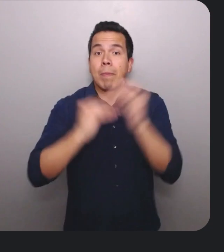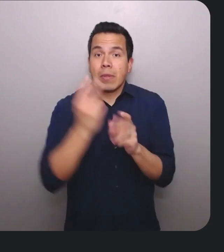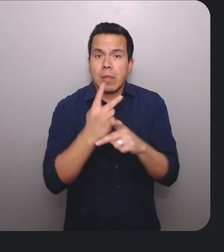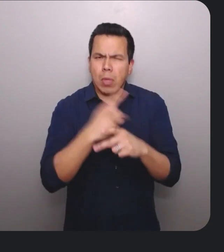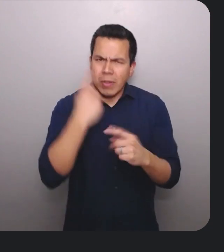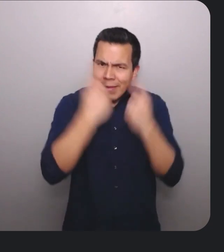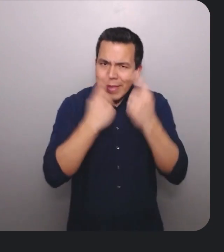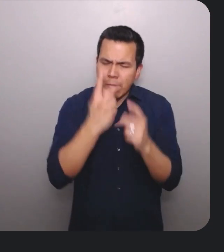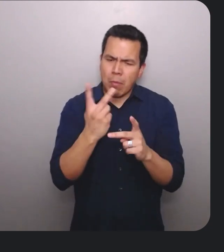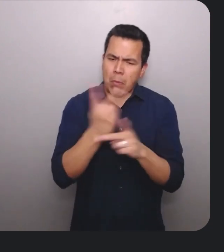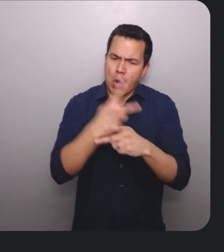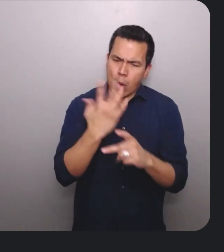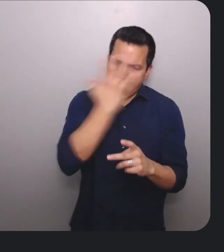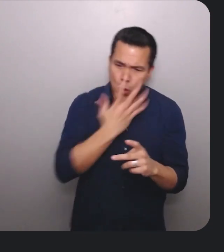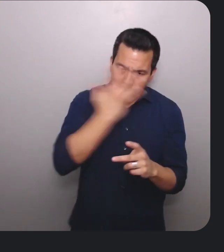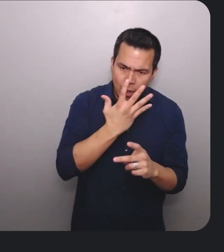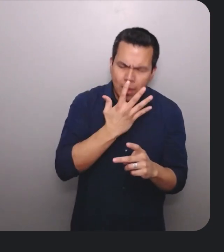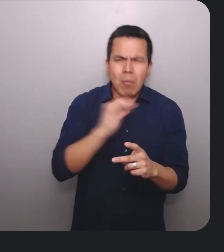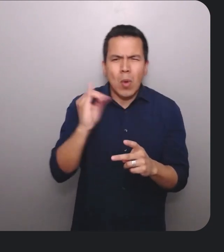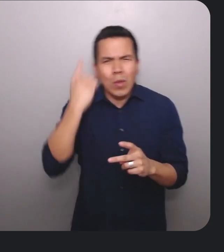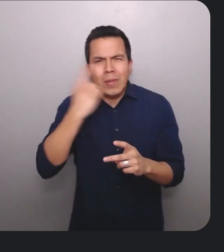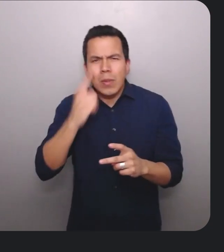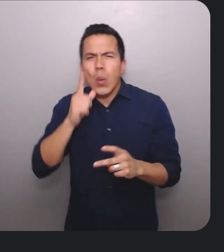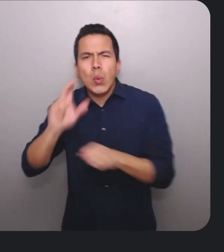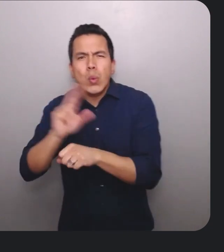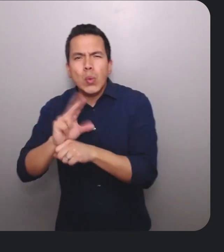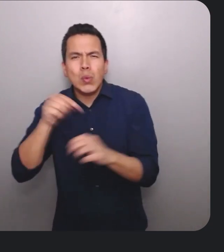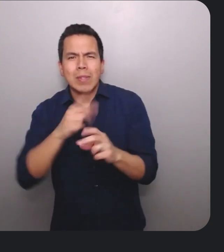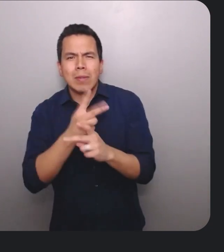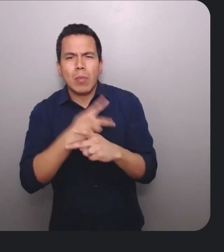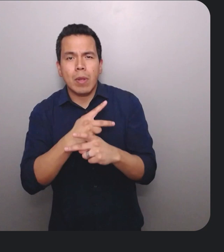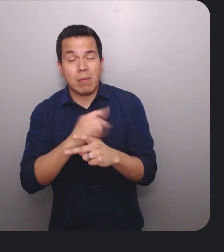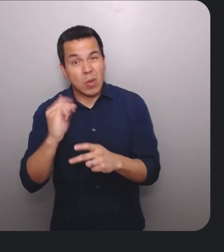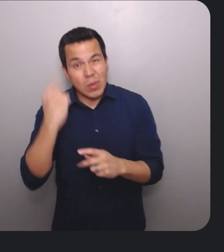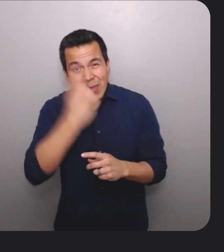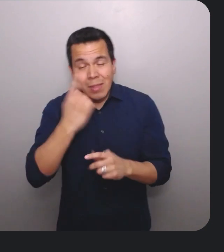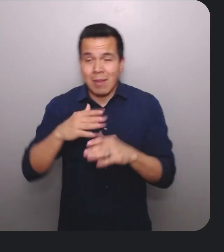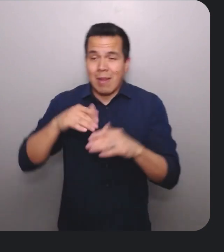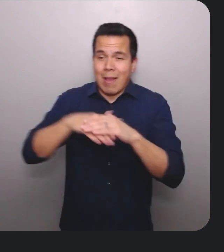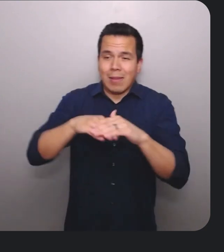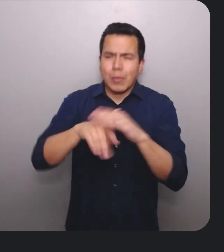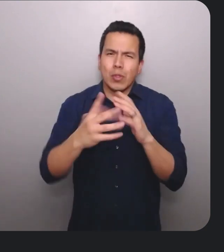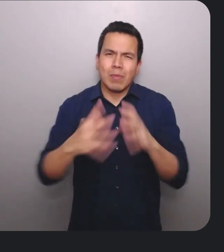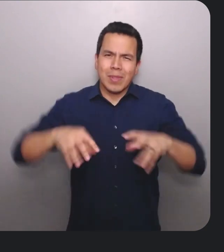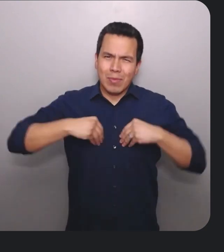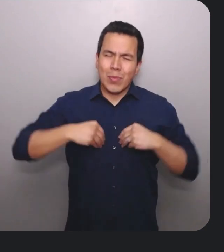just what a product looks like, but also who will use it. And let's also consider that accessibility should be embraced in the initial phases of design,